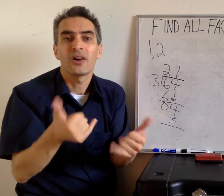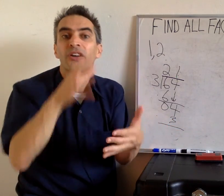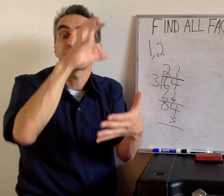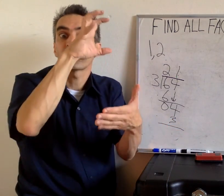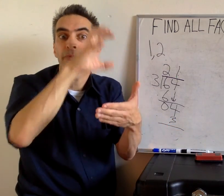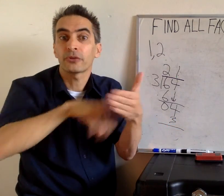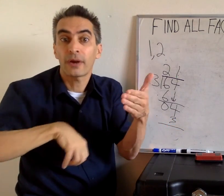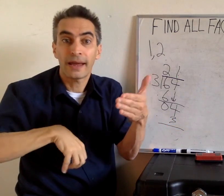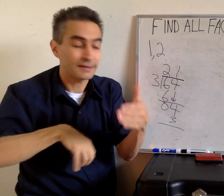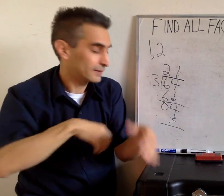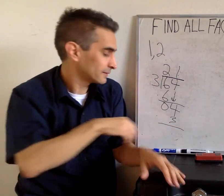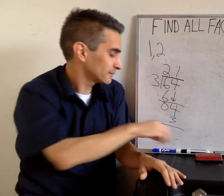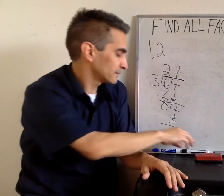Now we subtract.